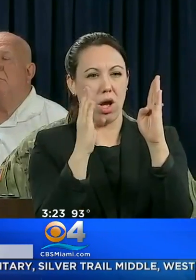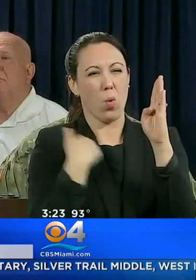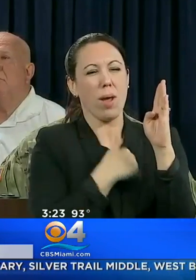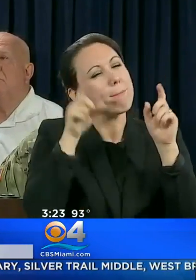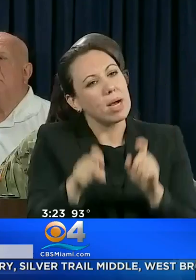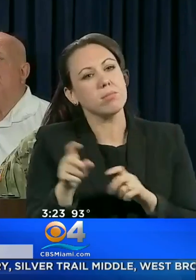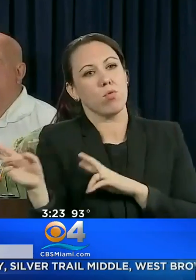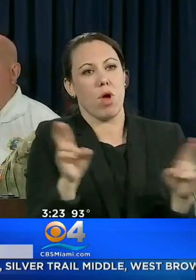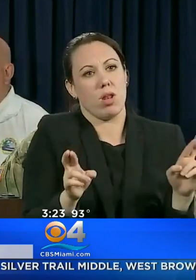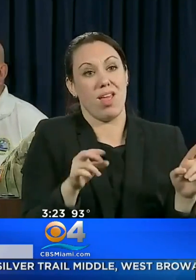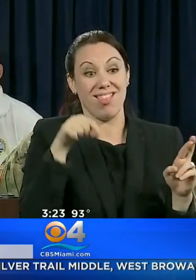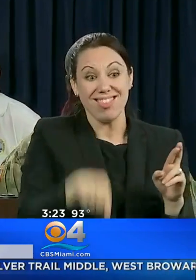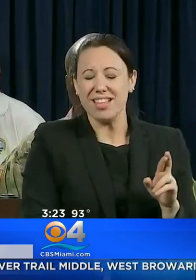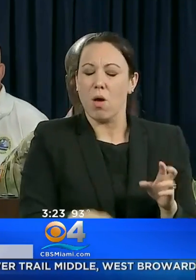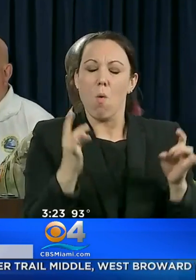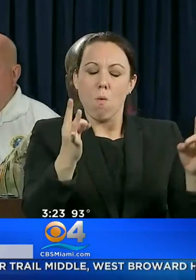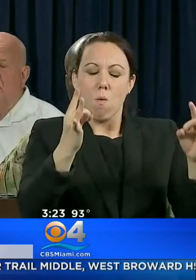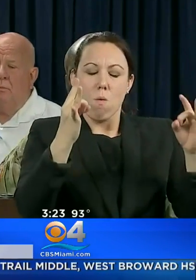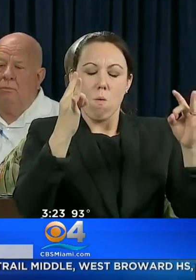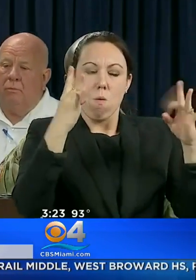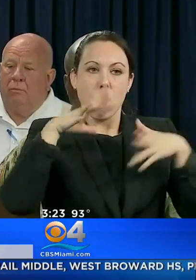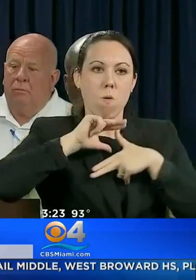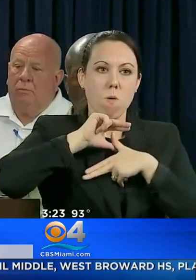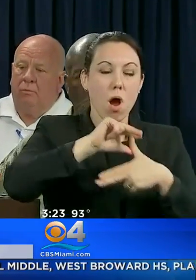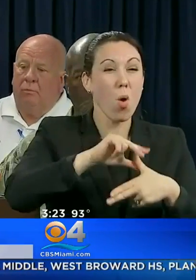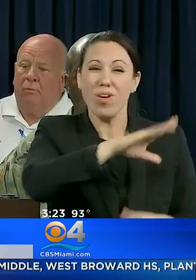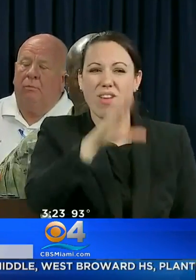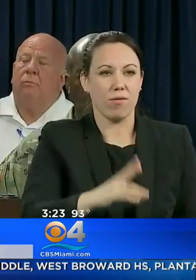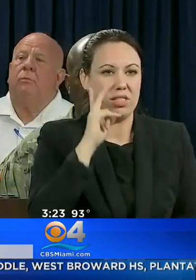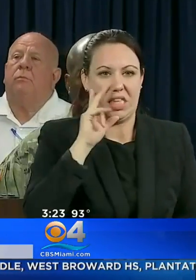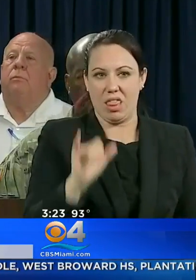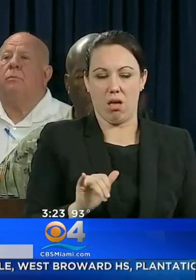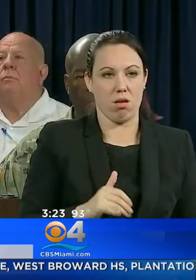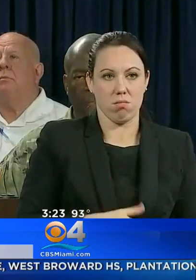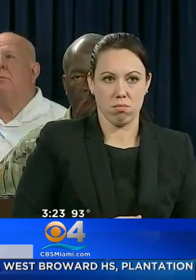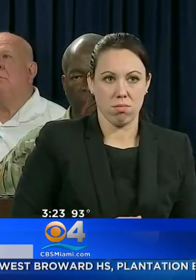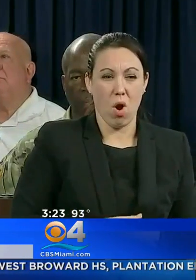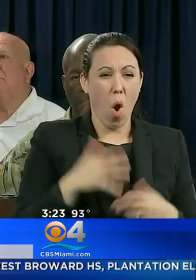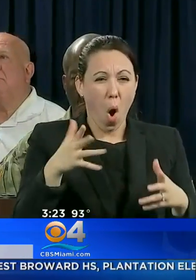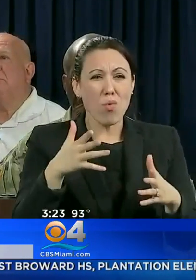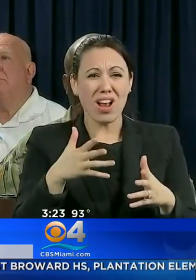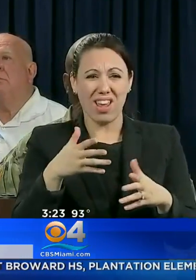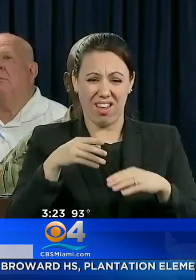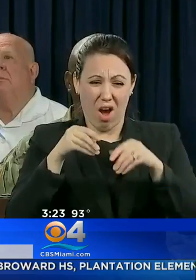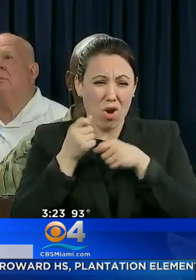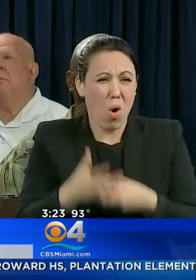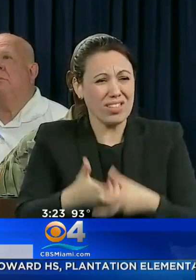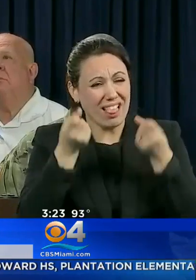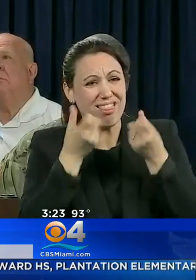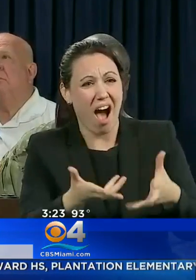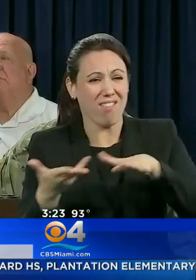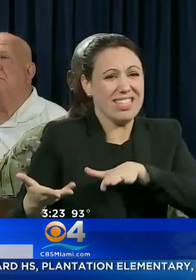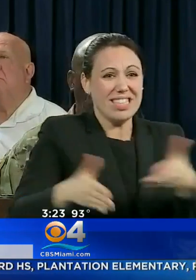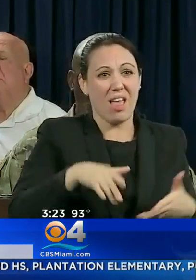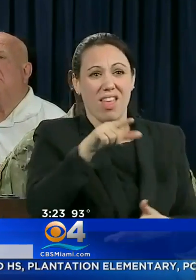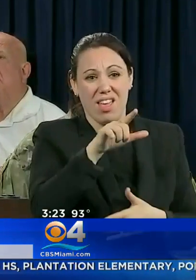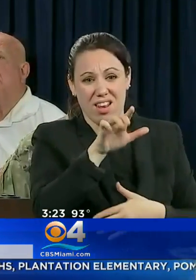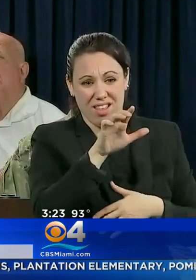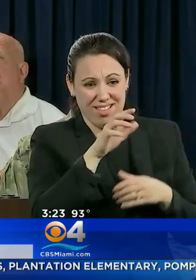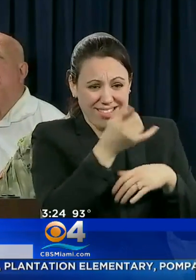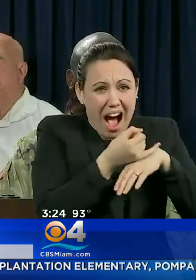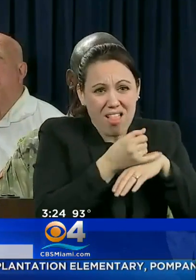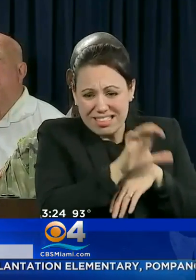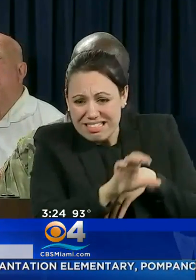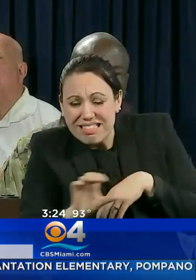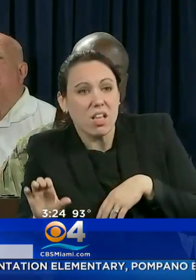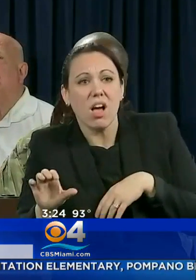READY. THIS IS A CATASTROPHIC STORM THAT OUR STATE HASN'T SEEN. IT'S ALREADY KILLED A LOT OF PEOPLE IN THE CARIBBEAN. DON'T THINK YOU CAN